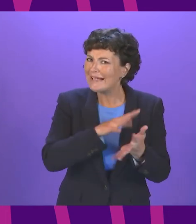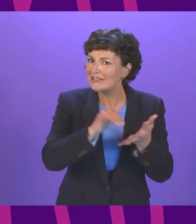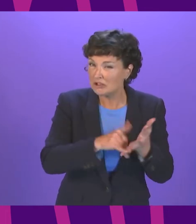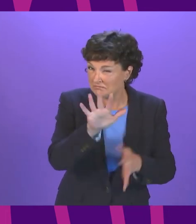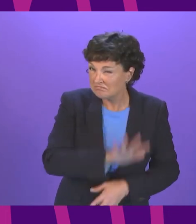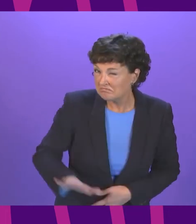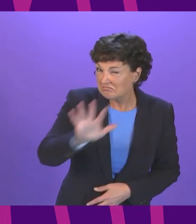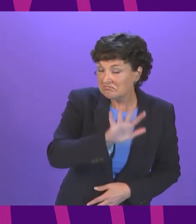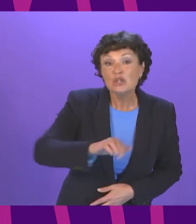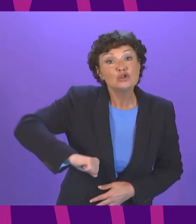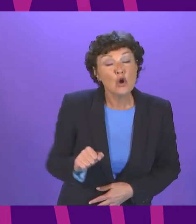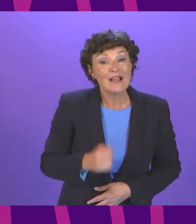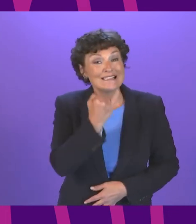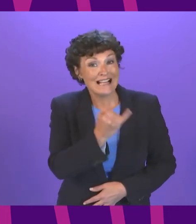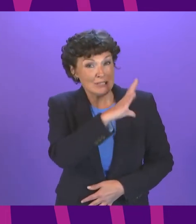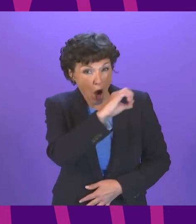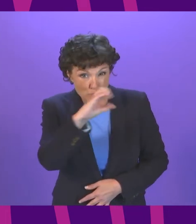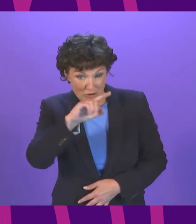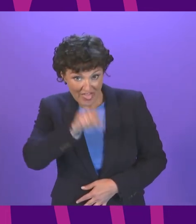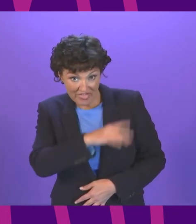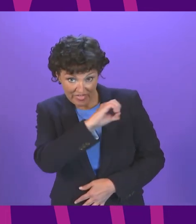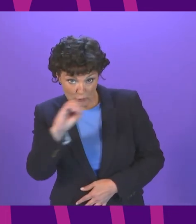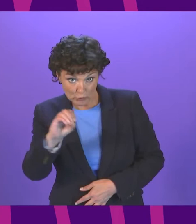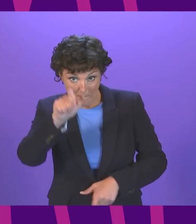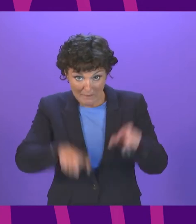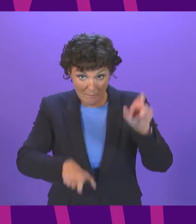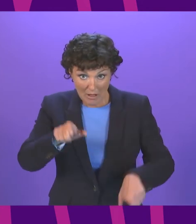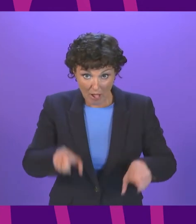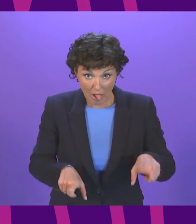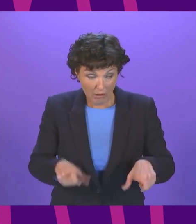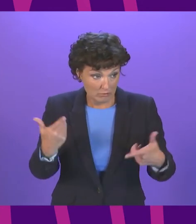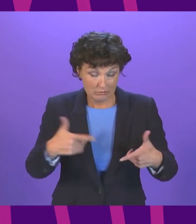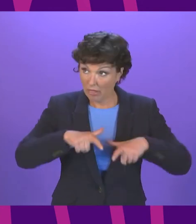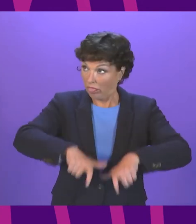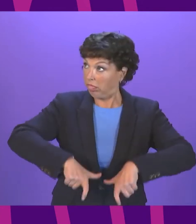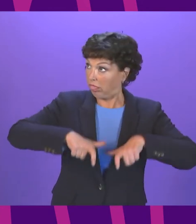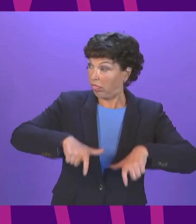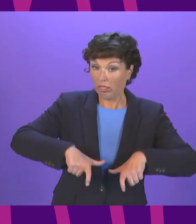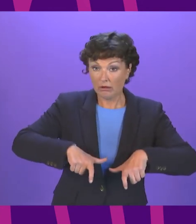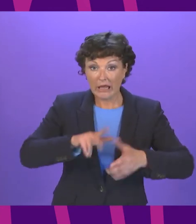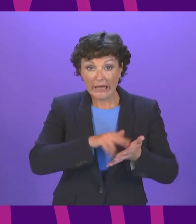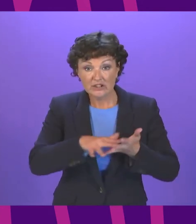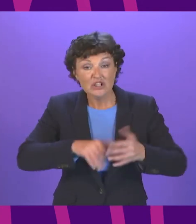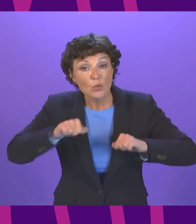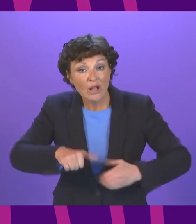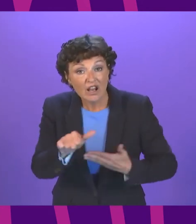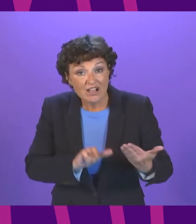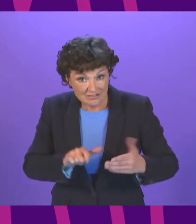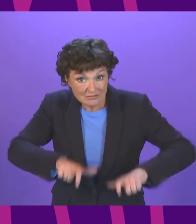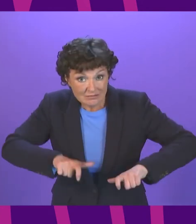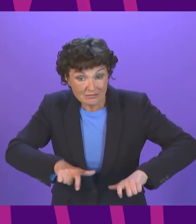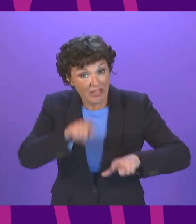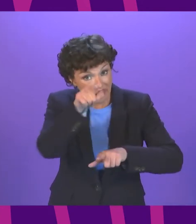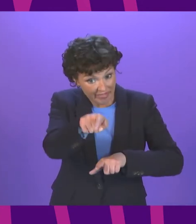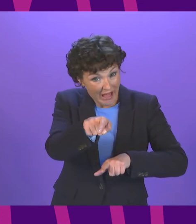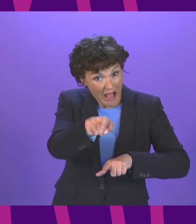600,000 people 600,000 are left languishing on NHS waiting lists now even before the